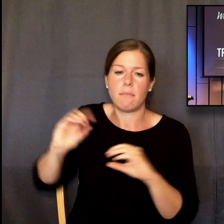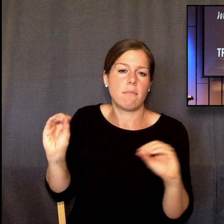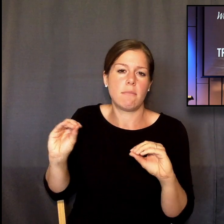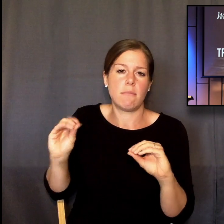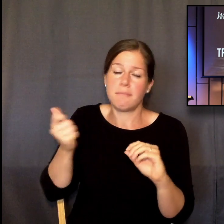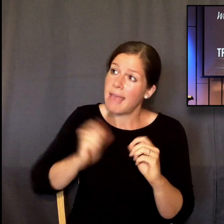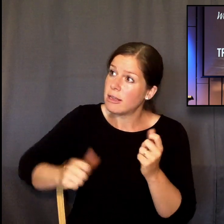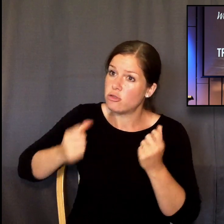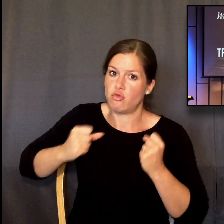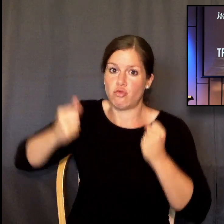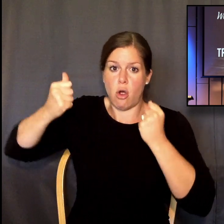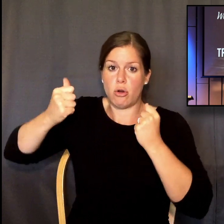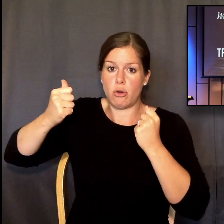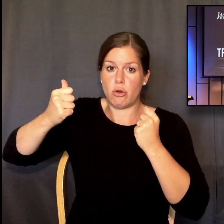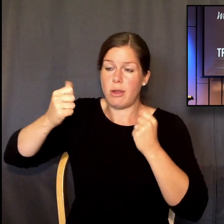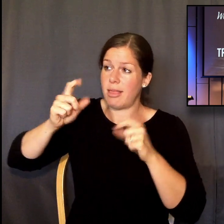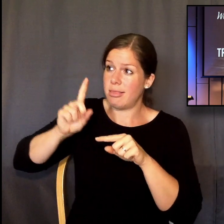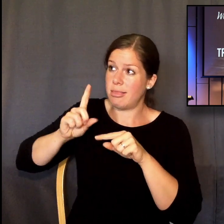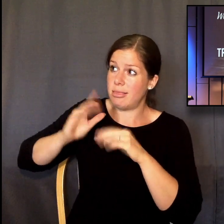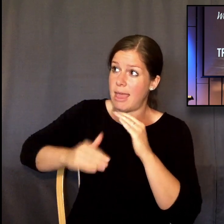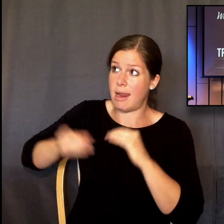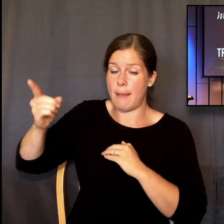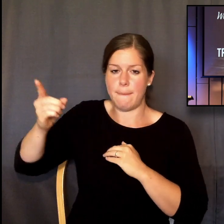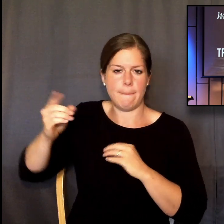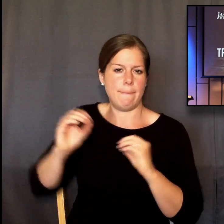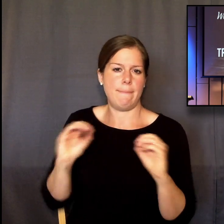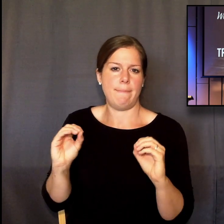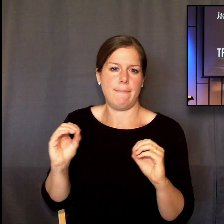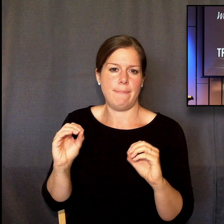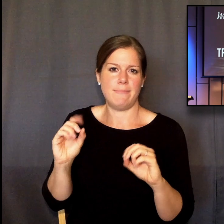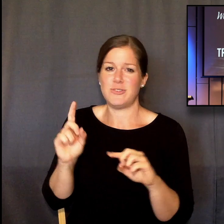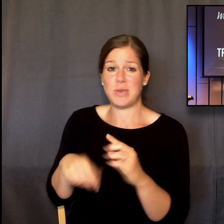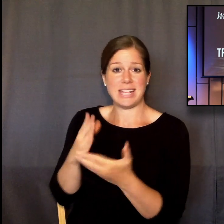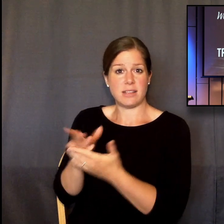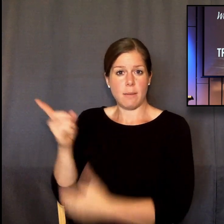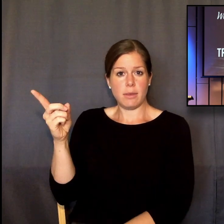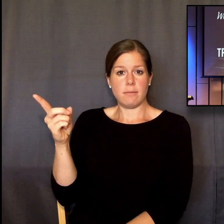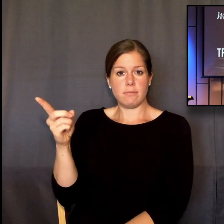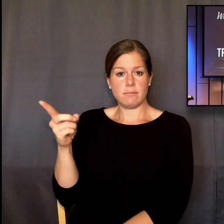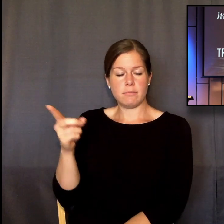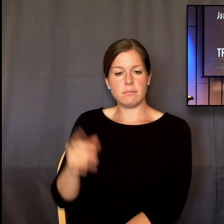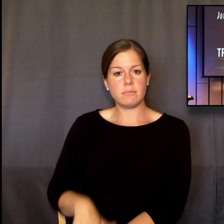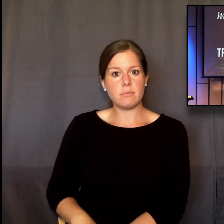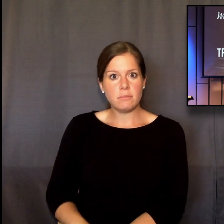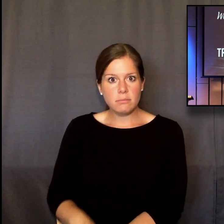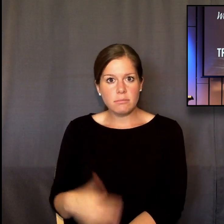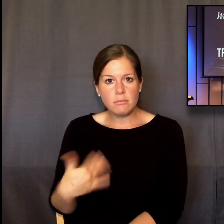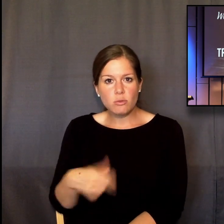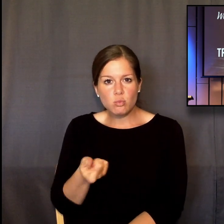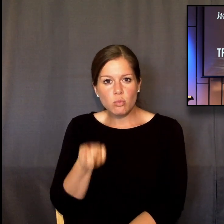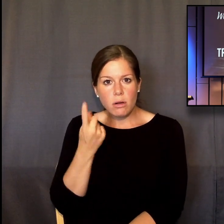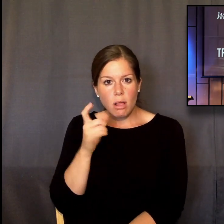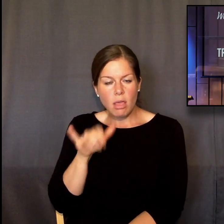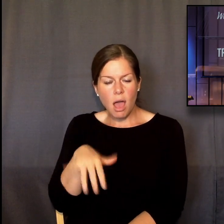There's no one stronger than him, so nobody can stop him. Do you feel the weight of those passages?